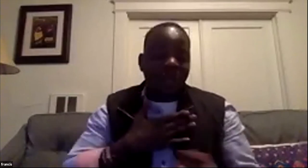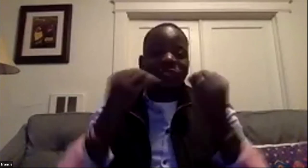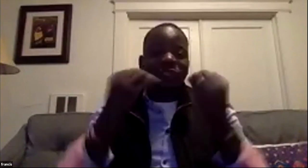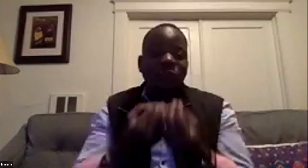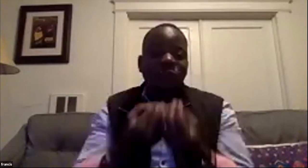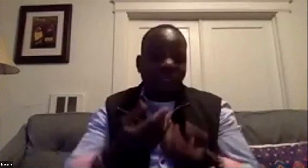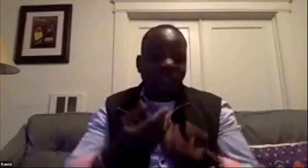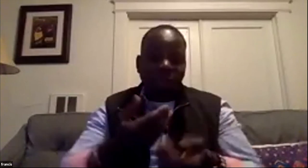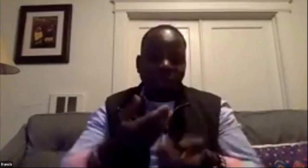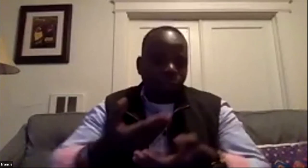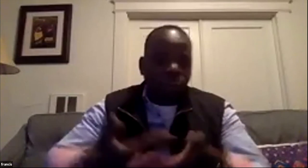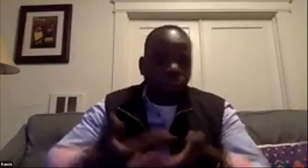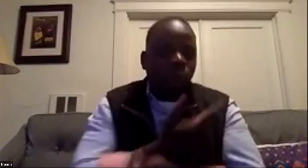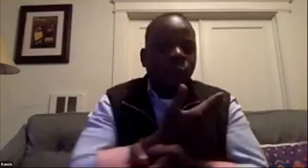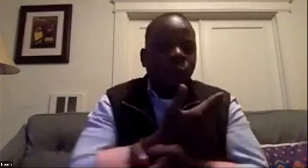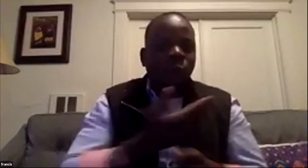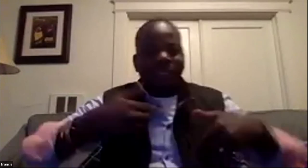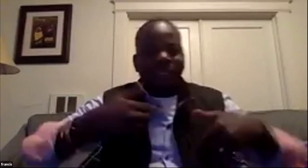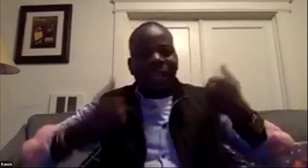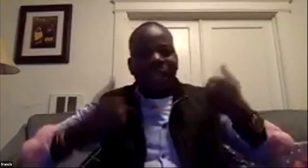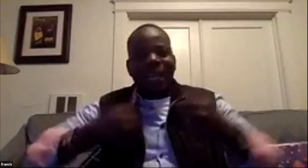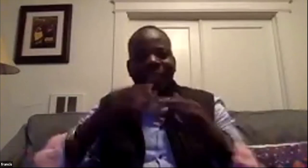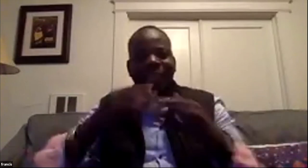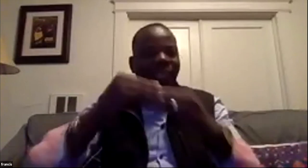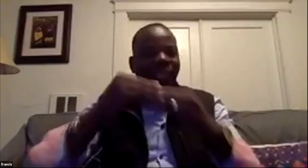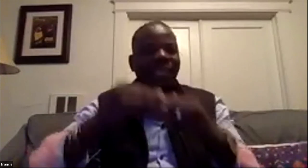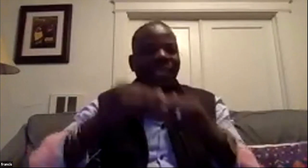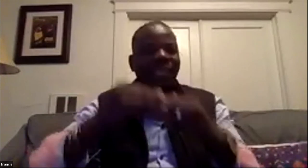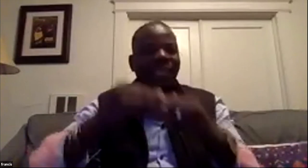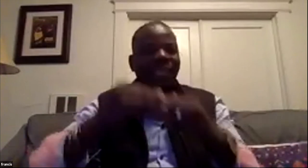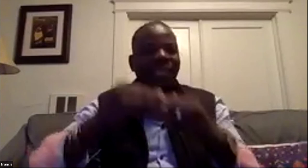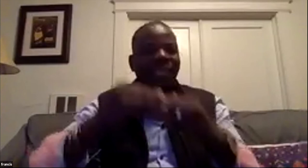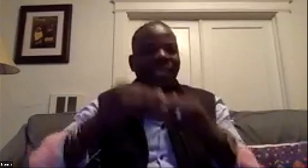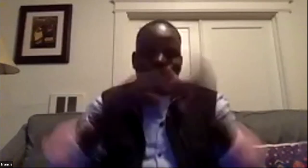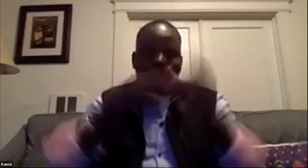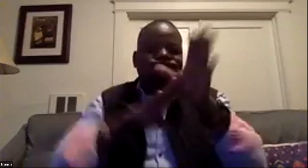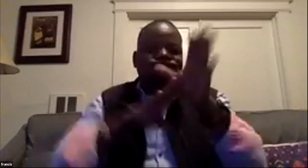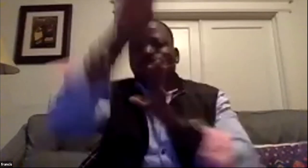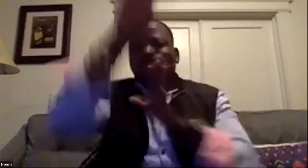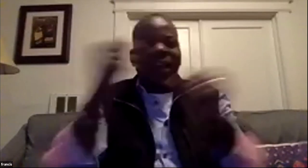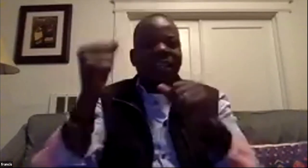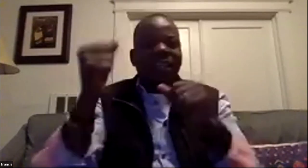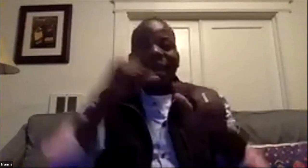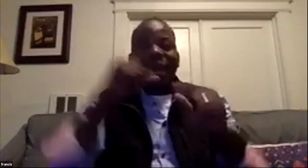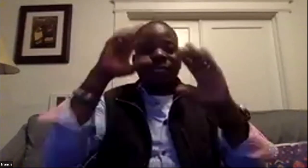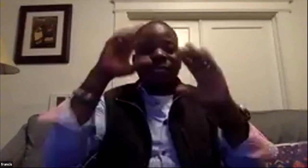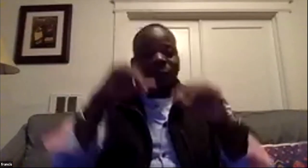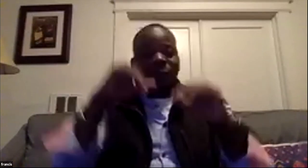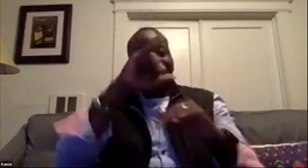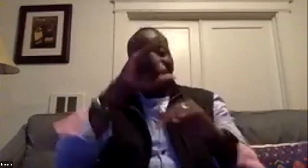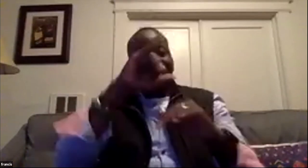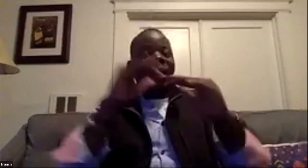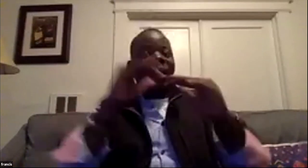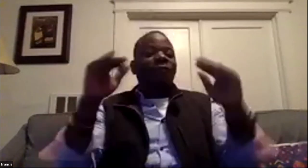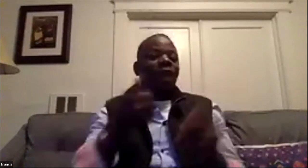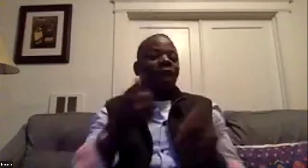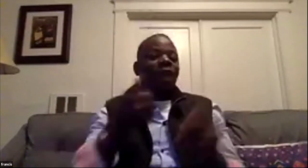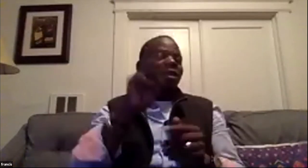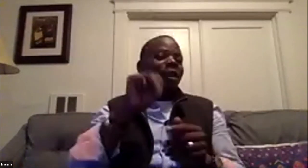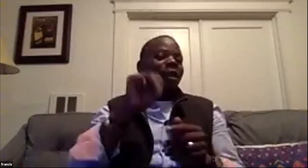your experience and that is you know we're a new organization so it helps to hear from someone like you with all this experience because